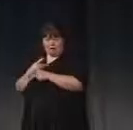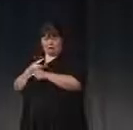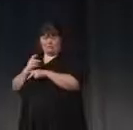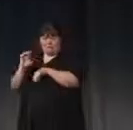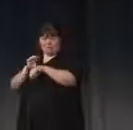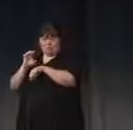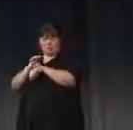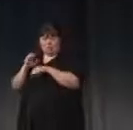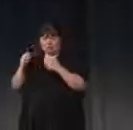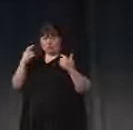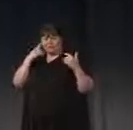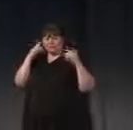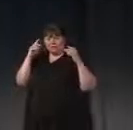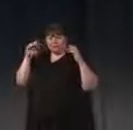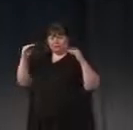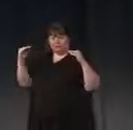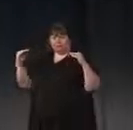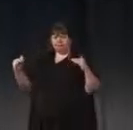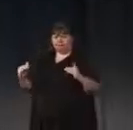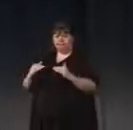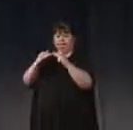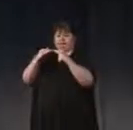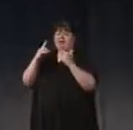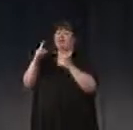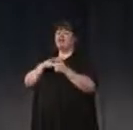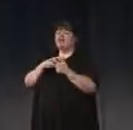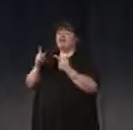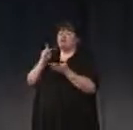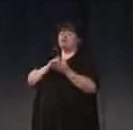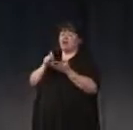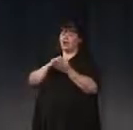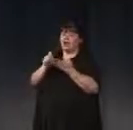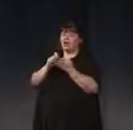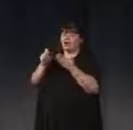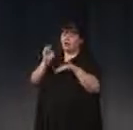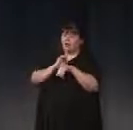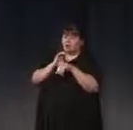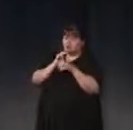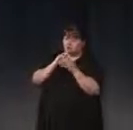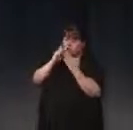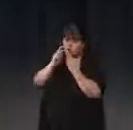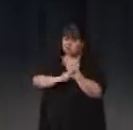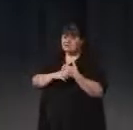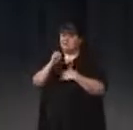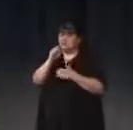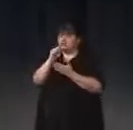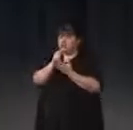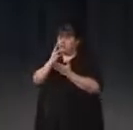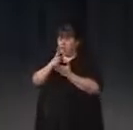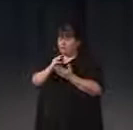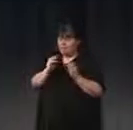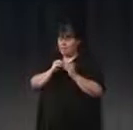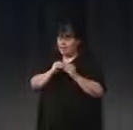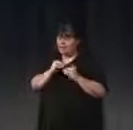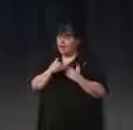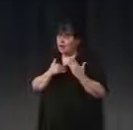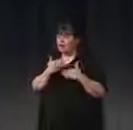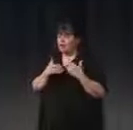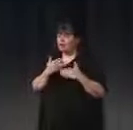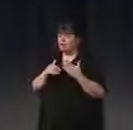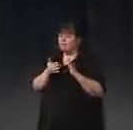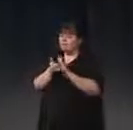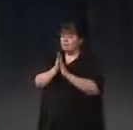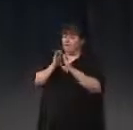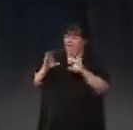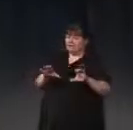taking shape. And then as the writing of computer programs and software development became an activity